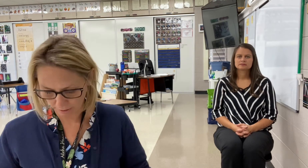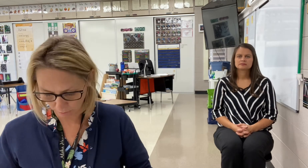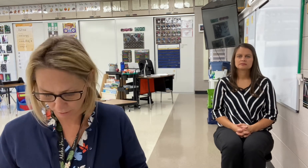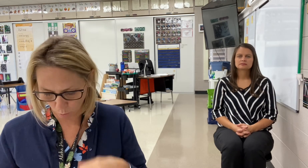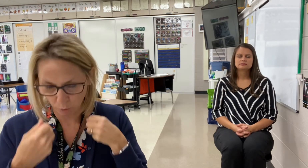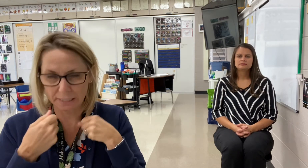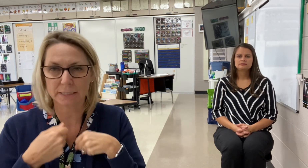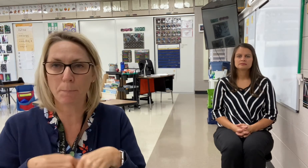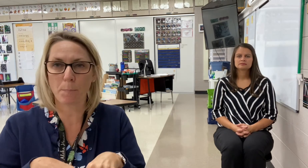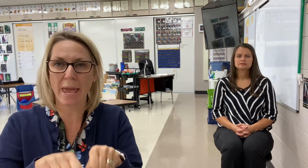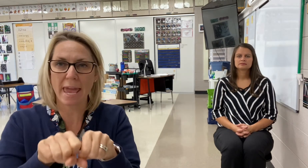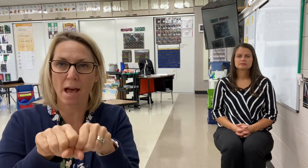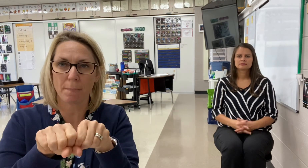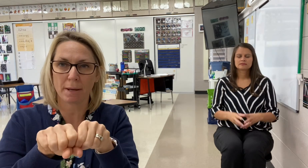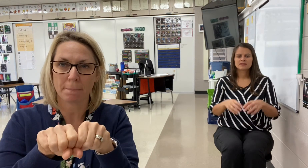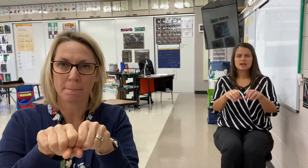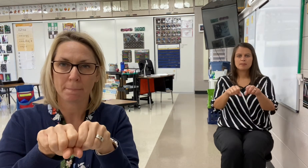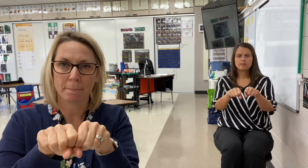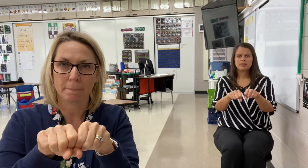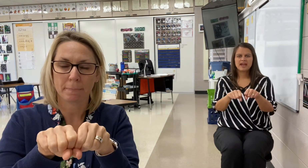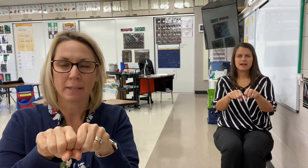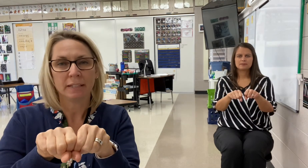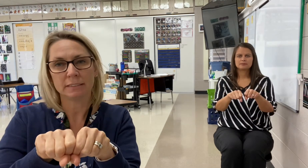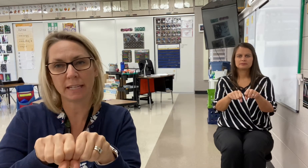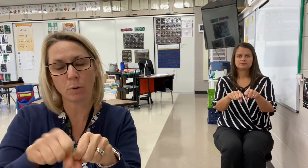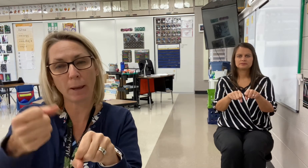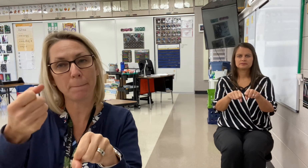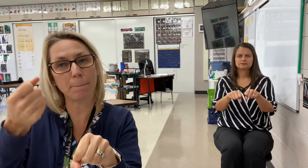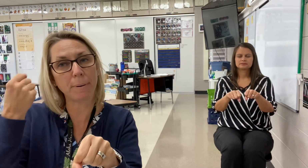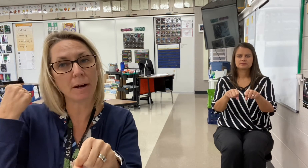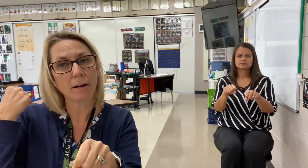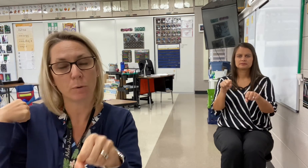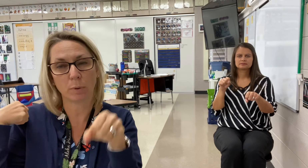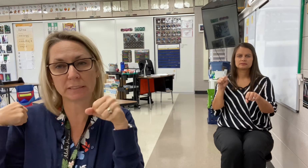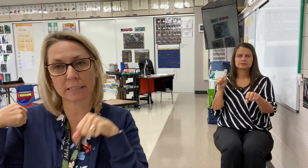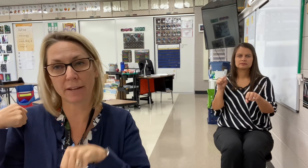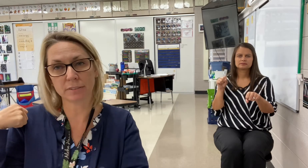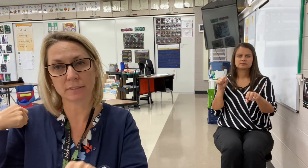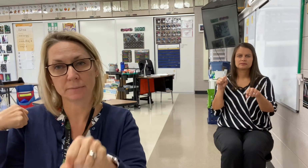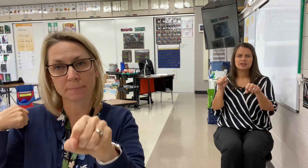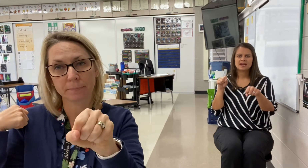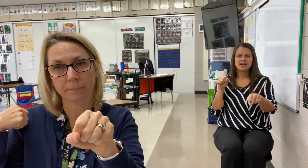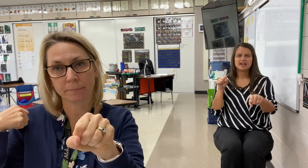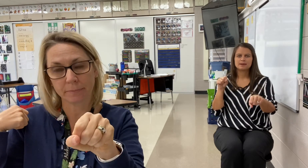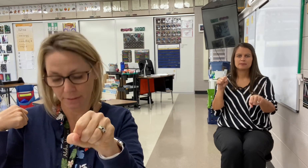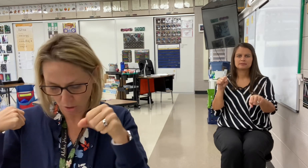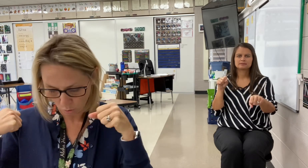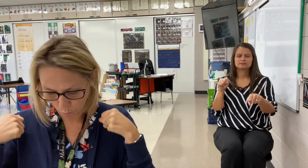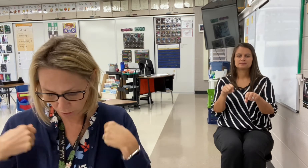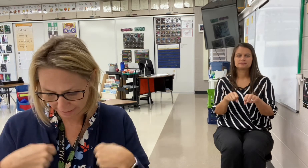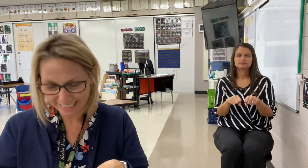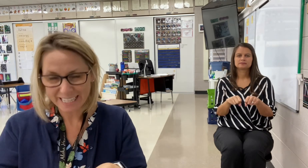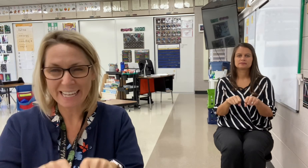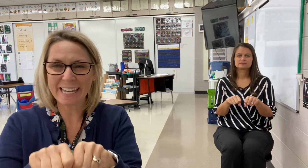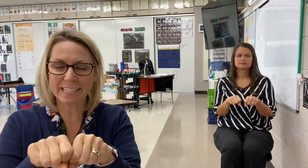Here we go. Word is pam. Pam. Take away puh. What's left? Am. Word is hit.